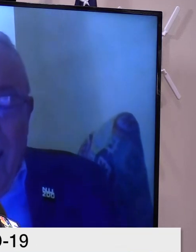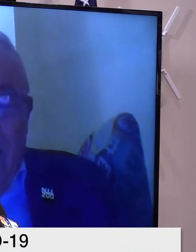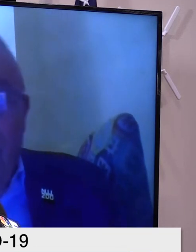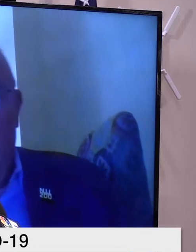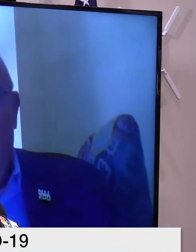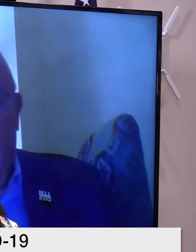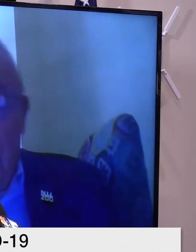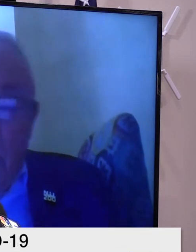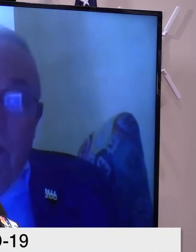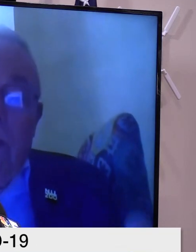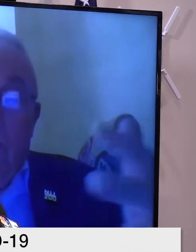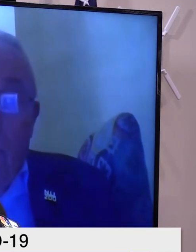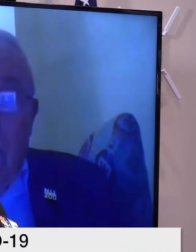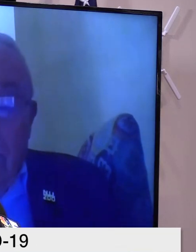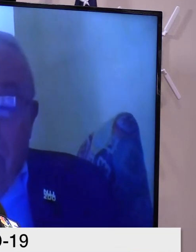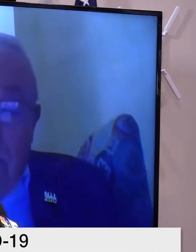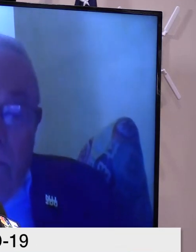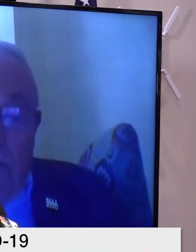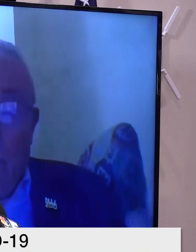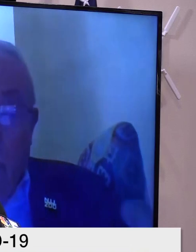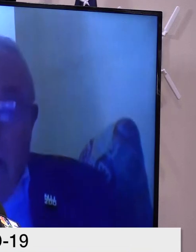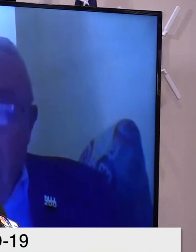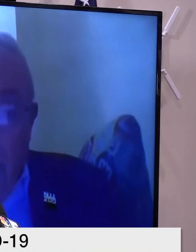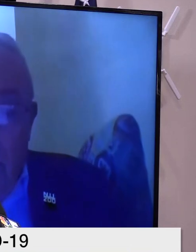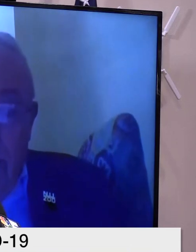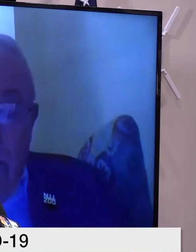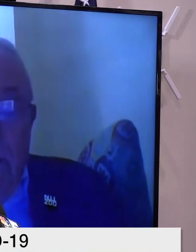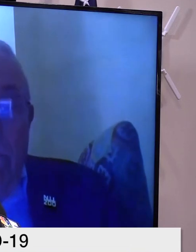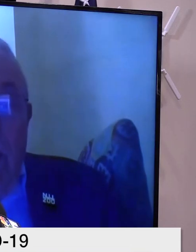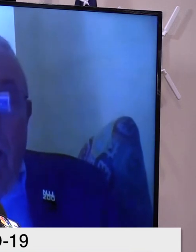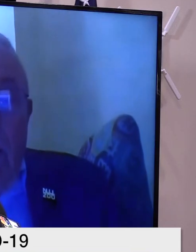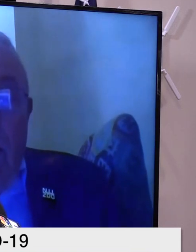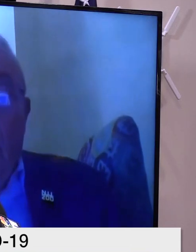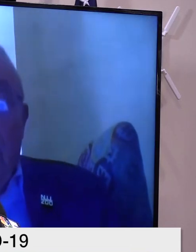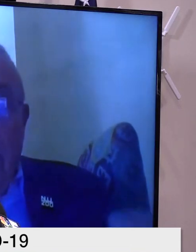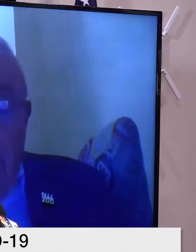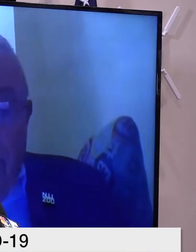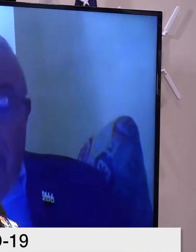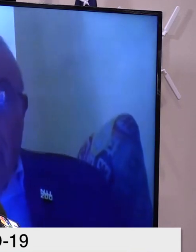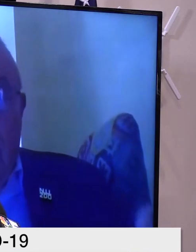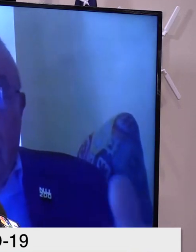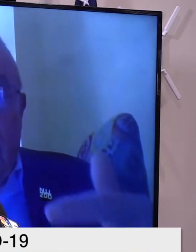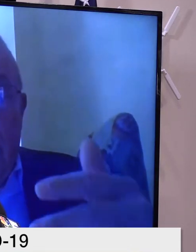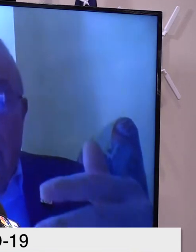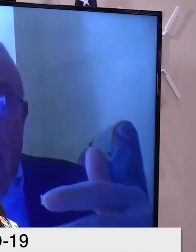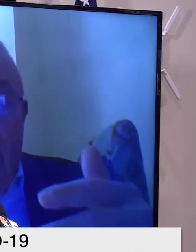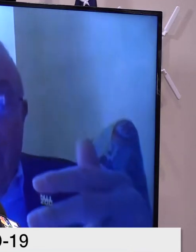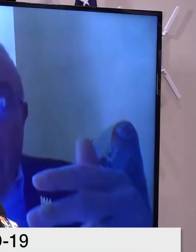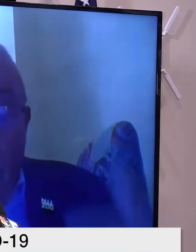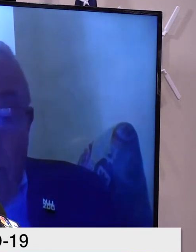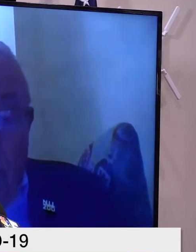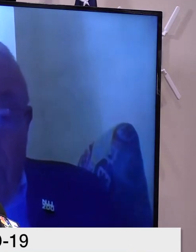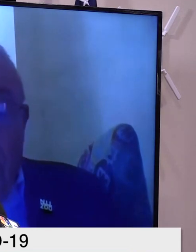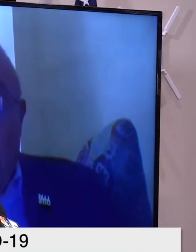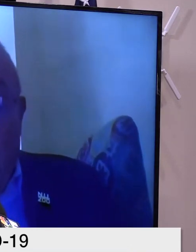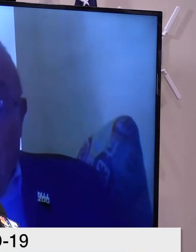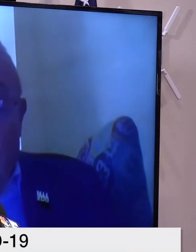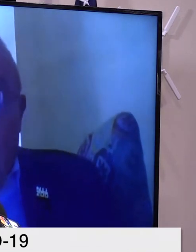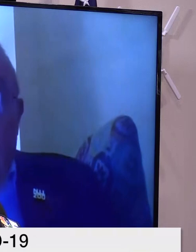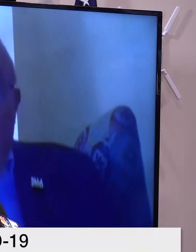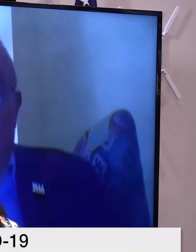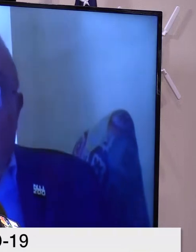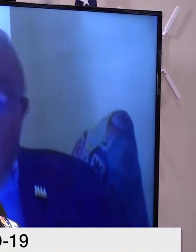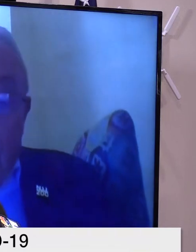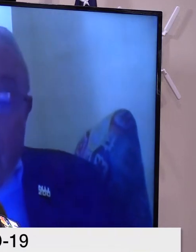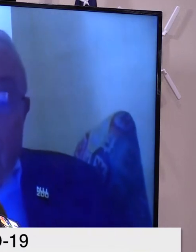uninfected. And the third phase is when they do get infected, which is going to happen. Can we identify them and help them